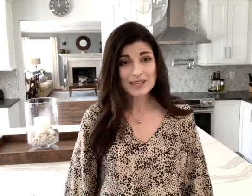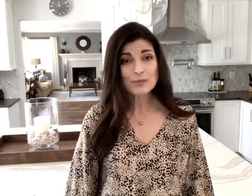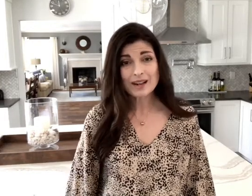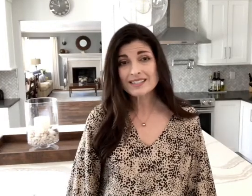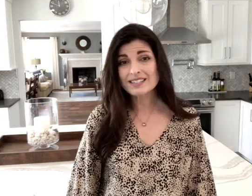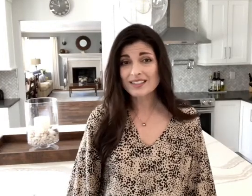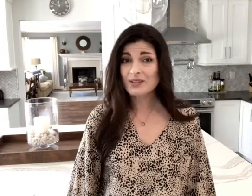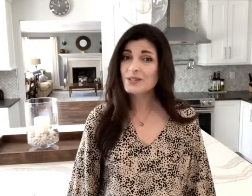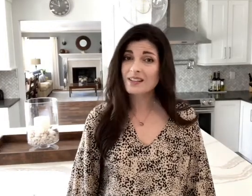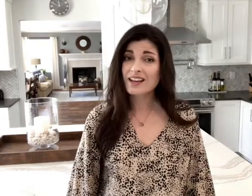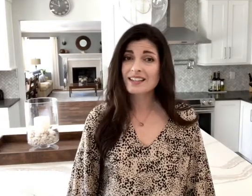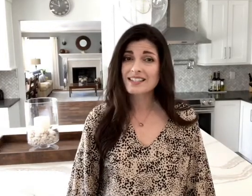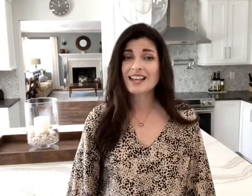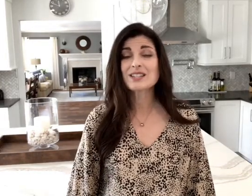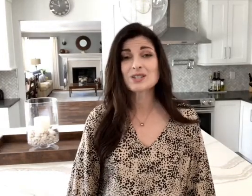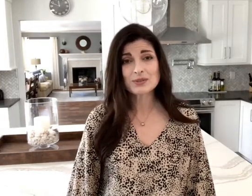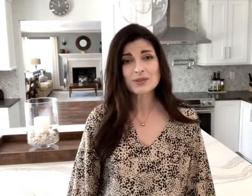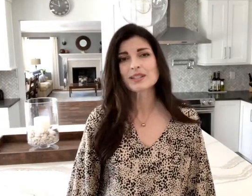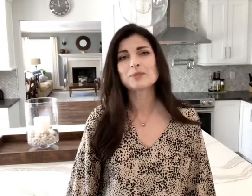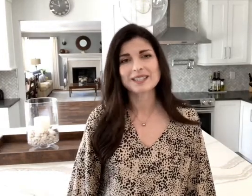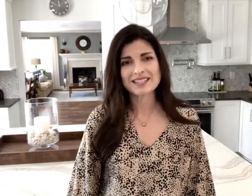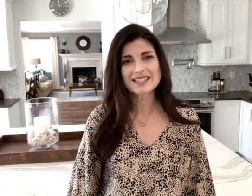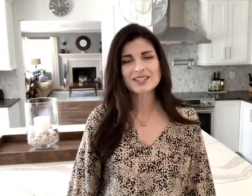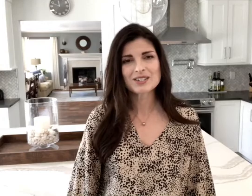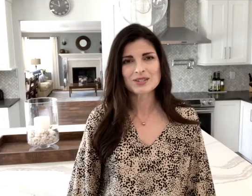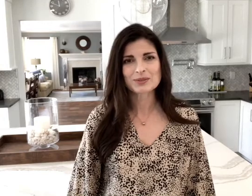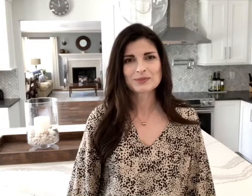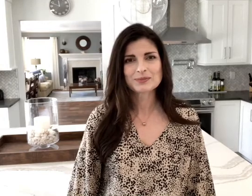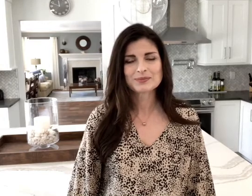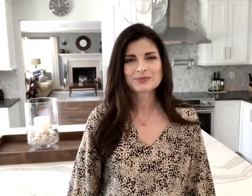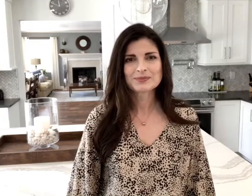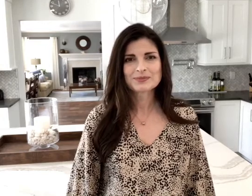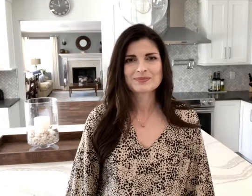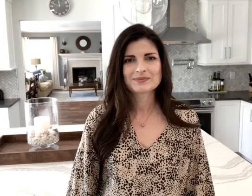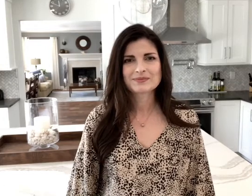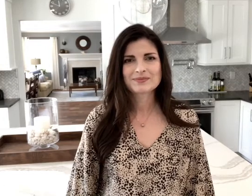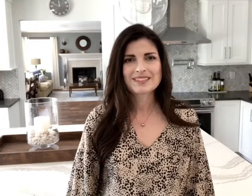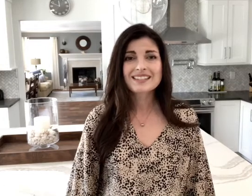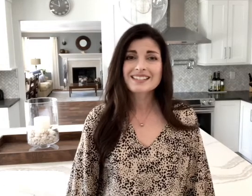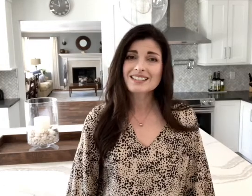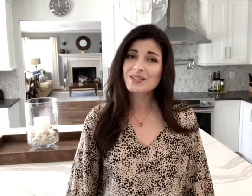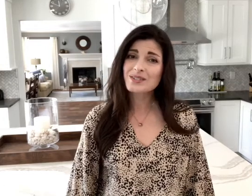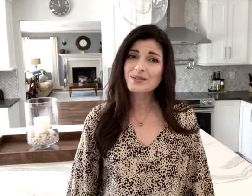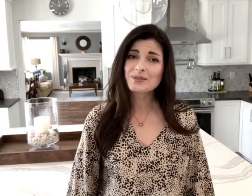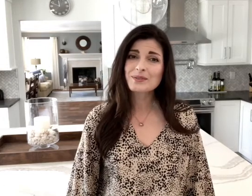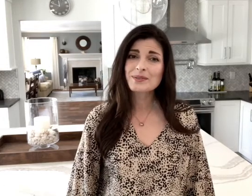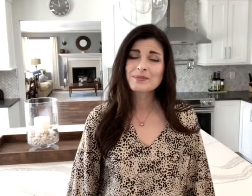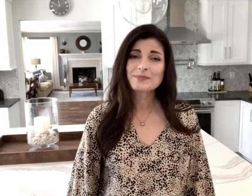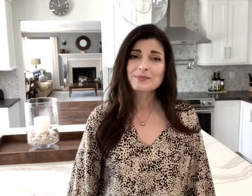practicing those signs and soon it'll be easy to do. See you soon. Bye.